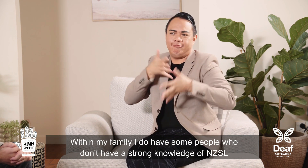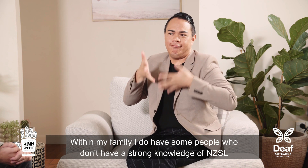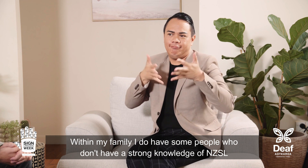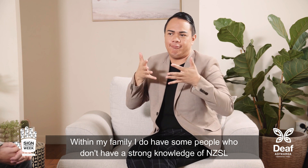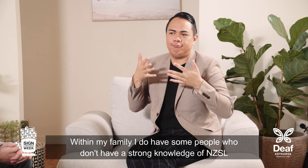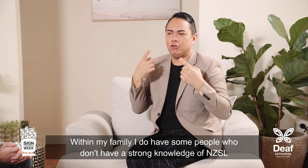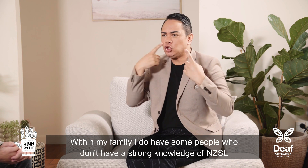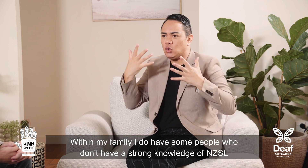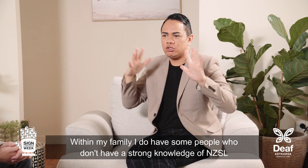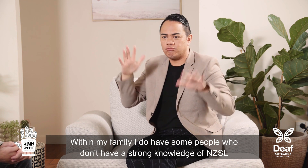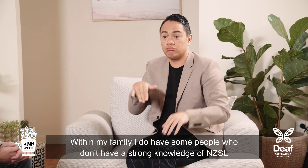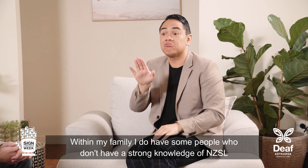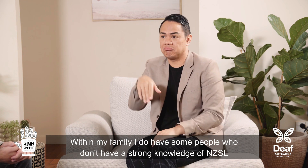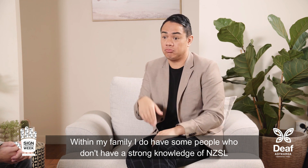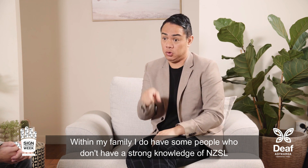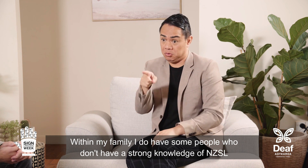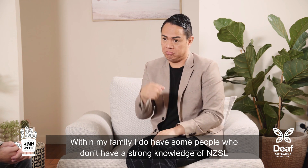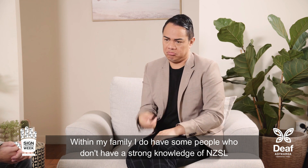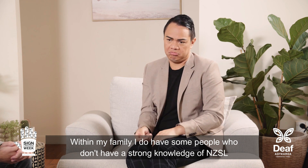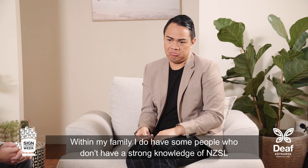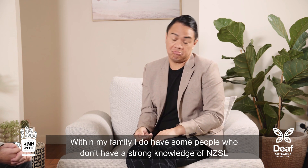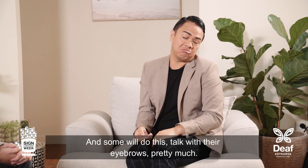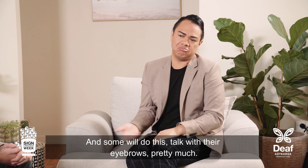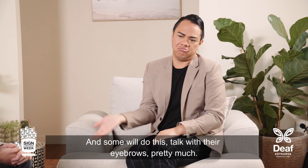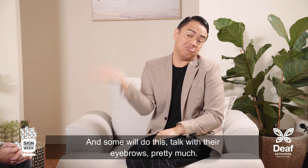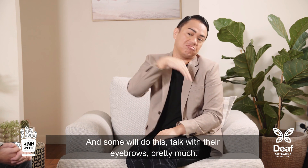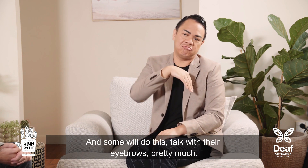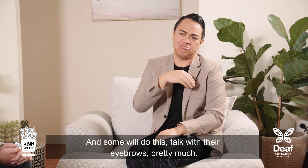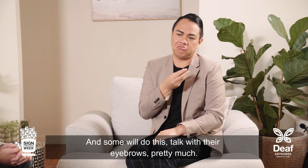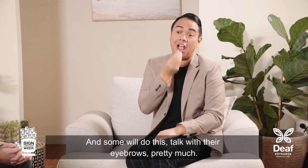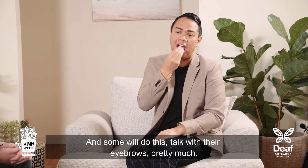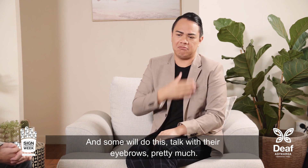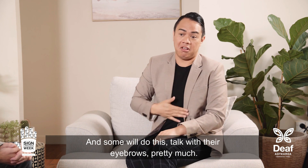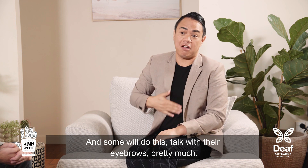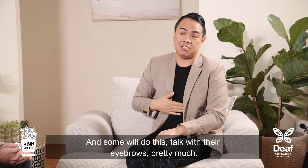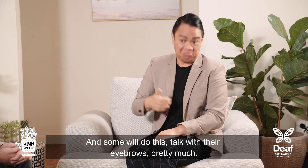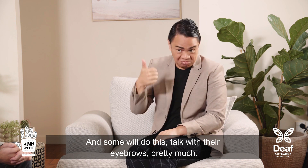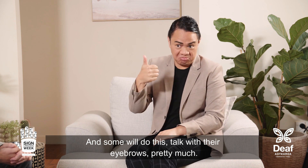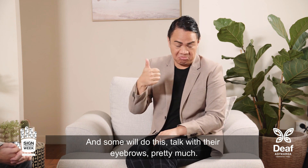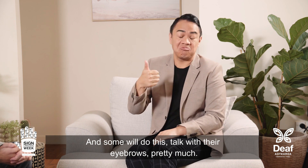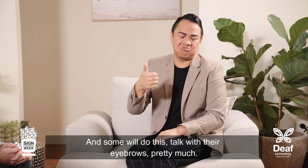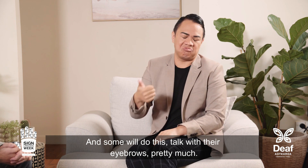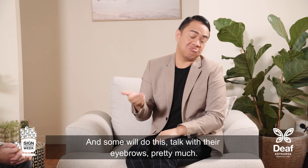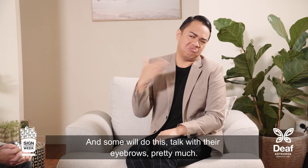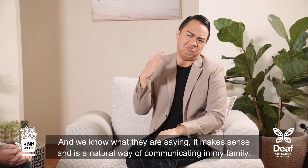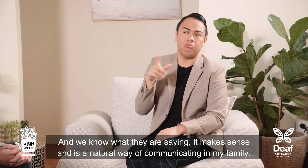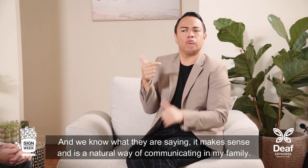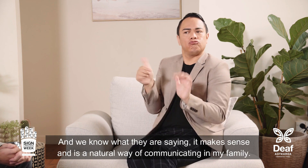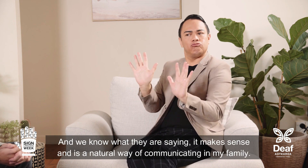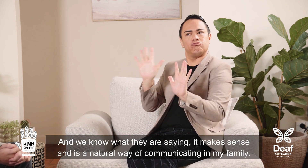I do have some hearing people that don't have a strong knowledge of NZSL and some that will just do this just talk with their eyebrows pretty much and